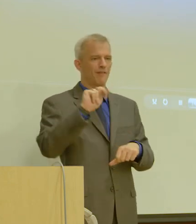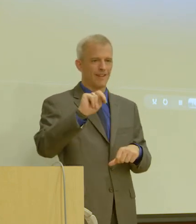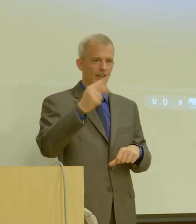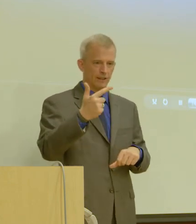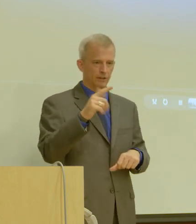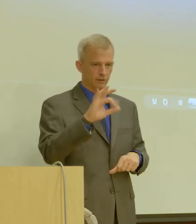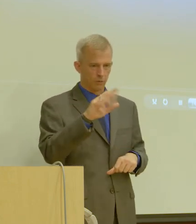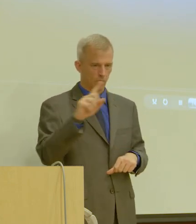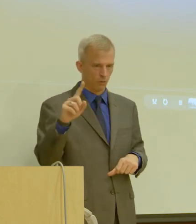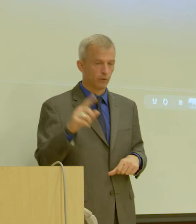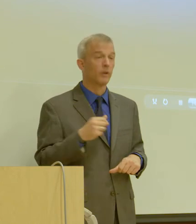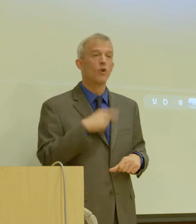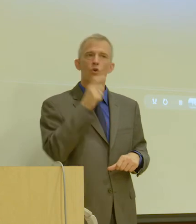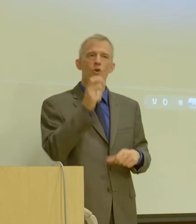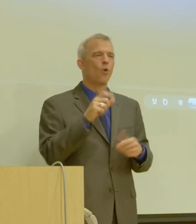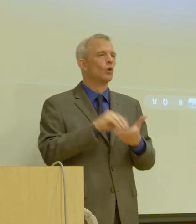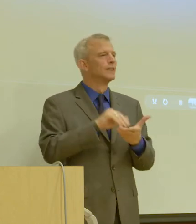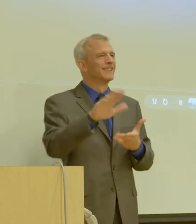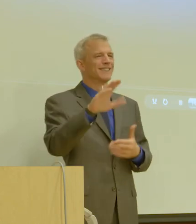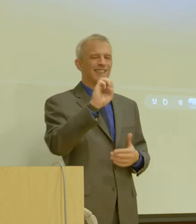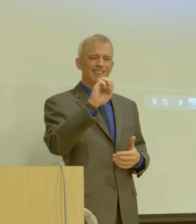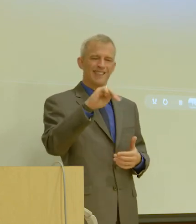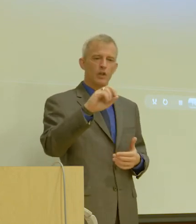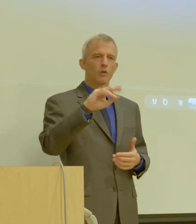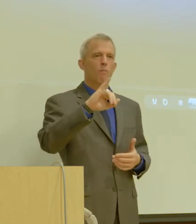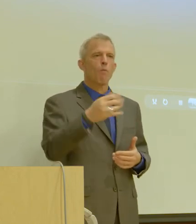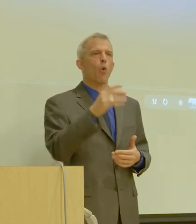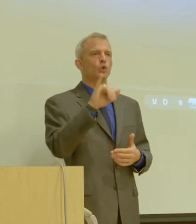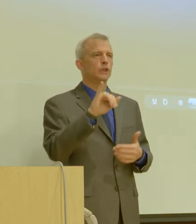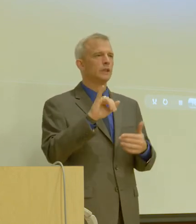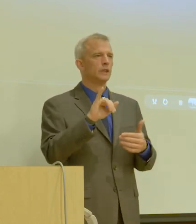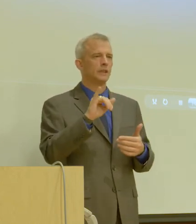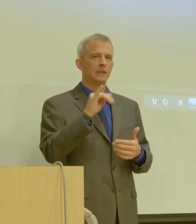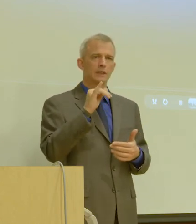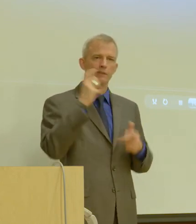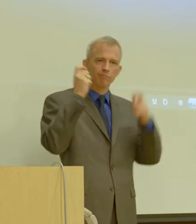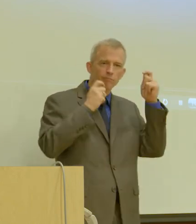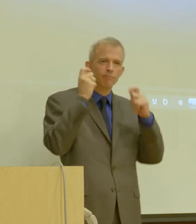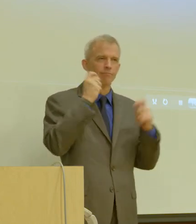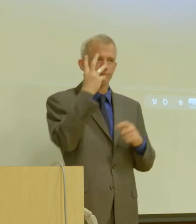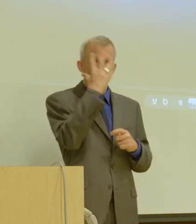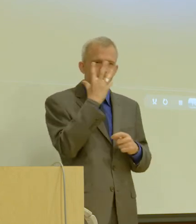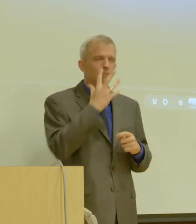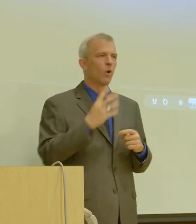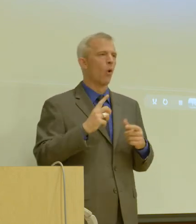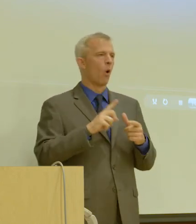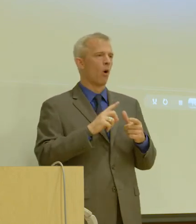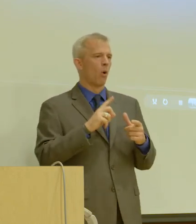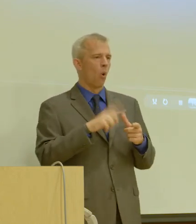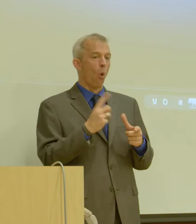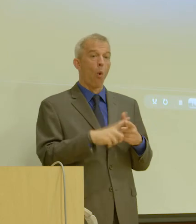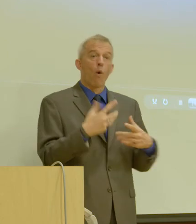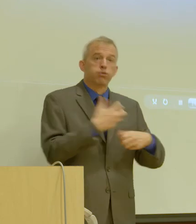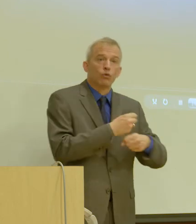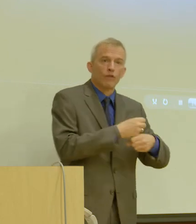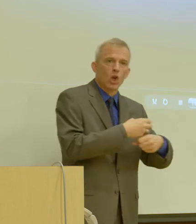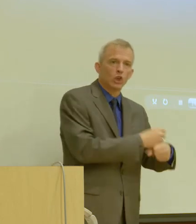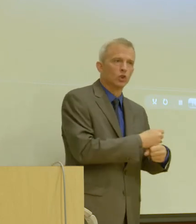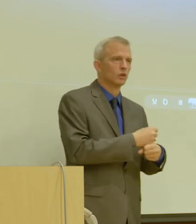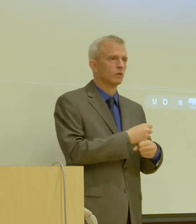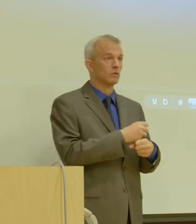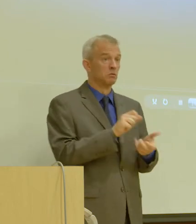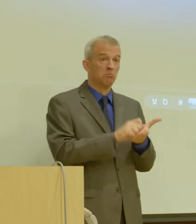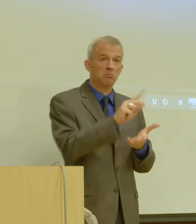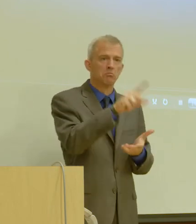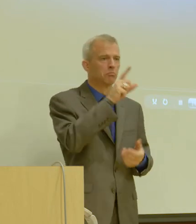emojis and should not use abbreviations when texting messages to 911. Please send